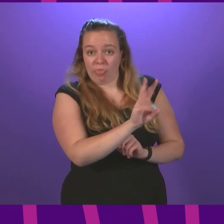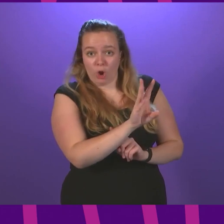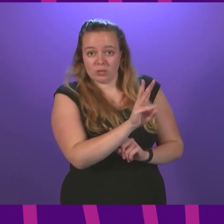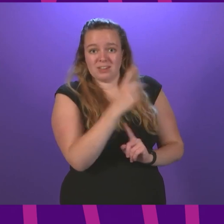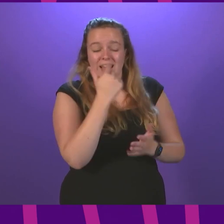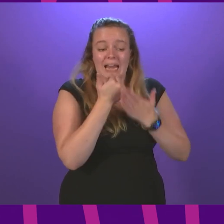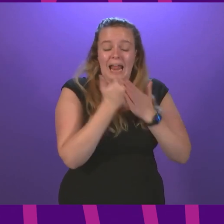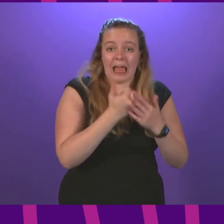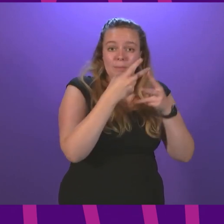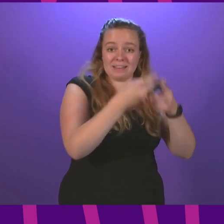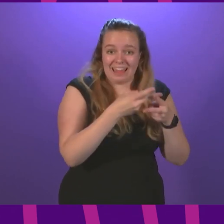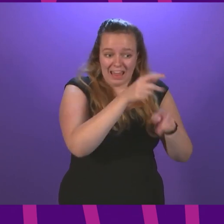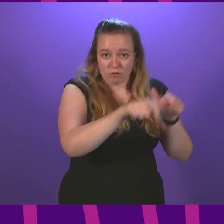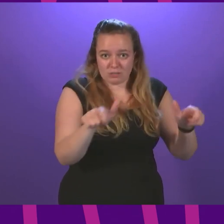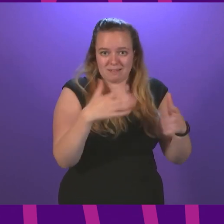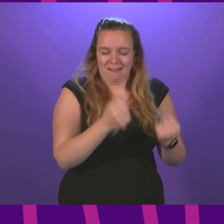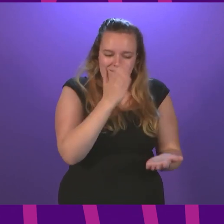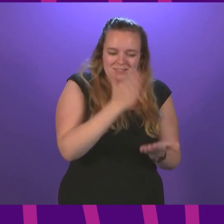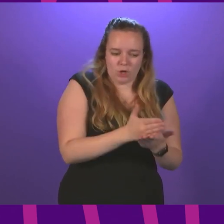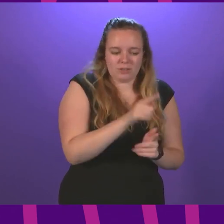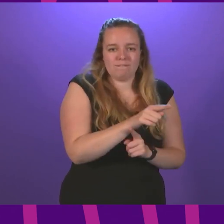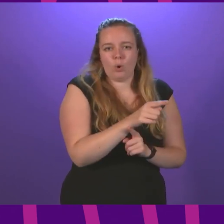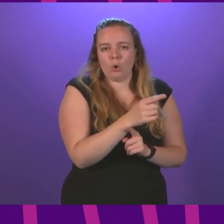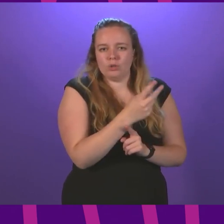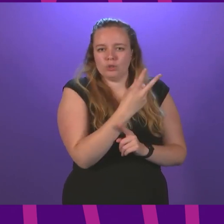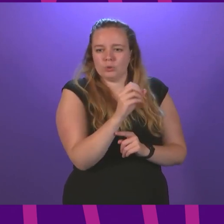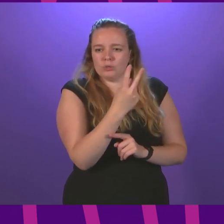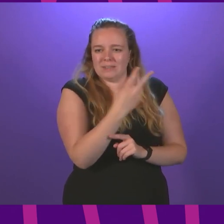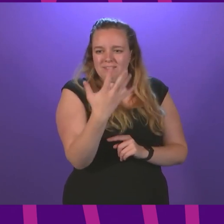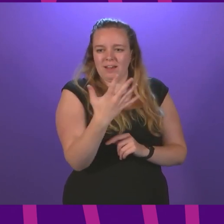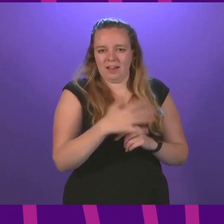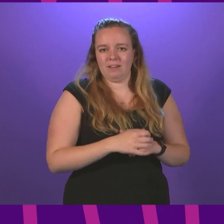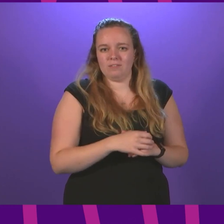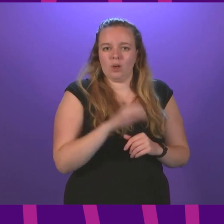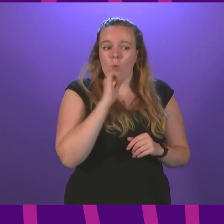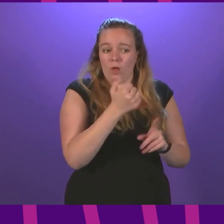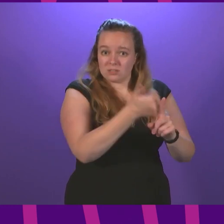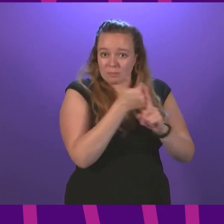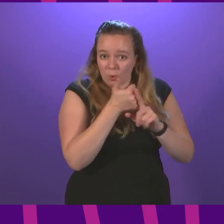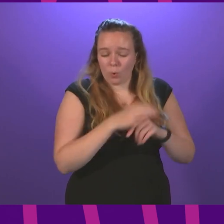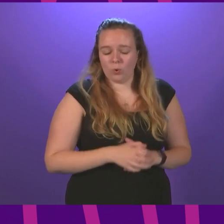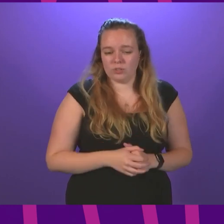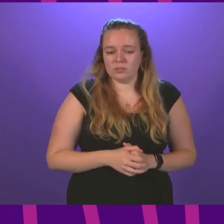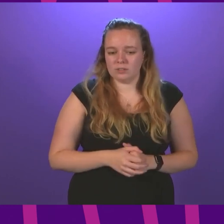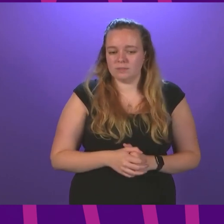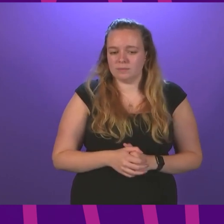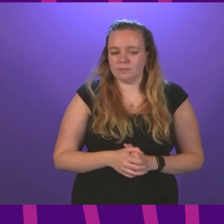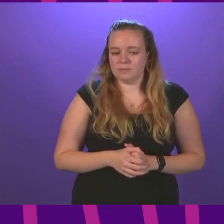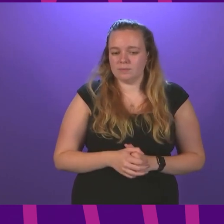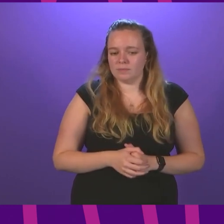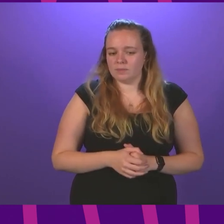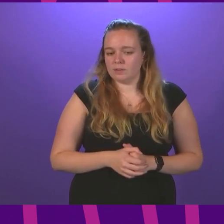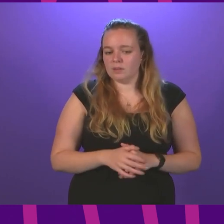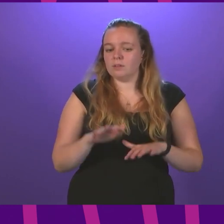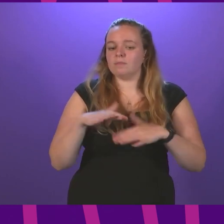help carers have certainty for 2025. Will you be voting for my amendment on Thursday morning? Through the chair, Mr Balfour. Mr Gray. Mr